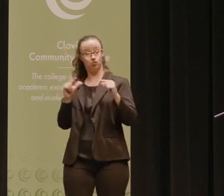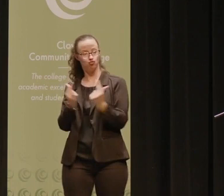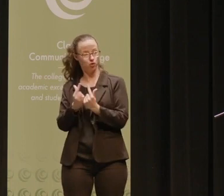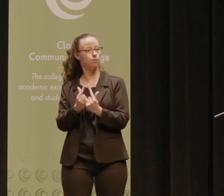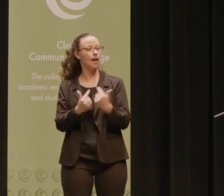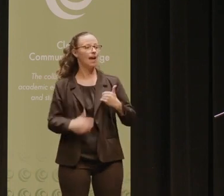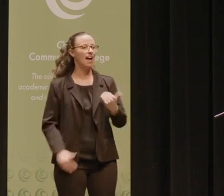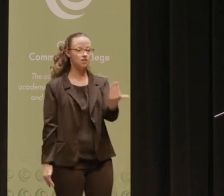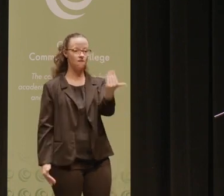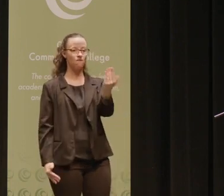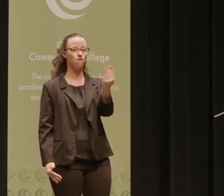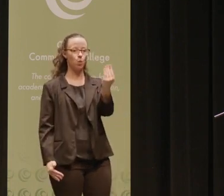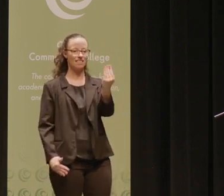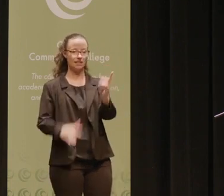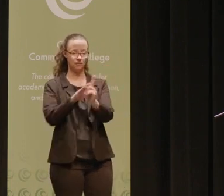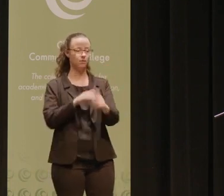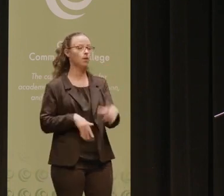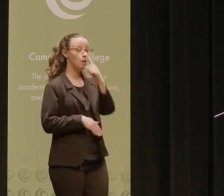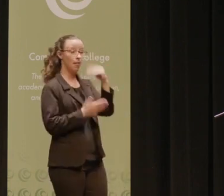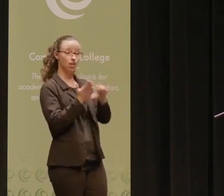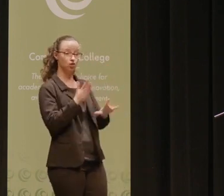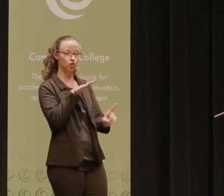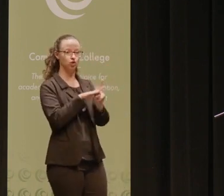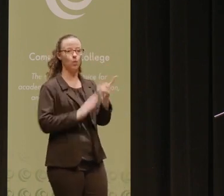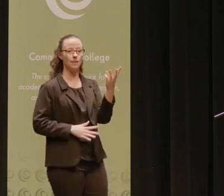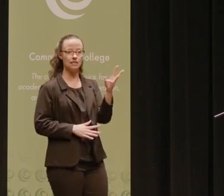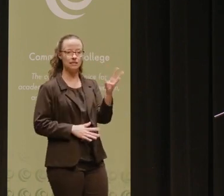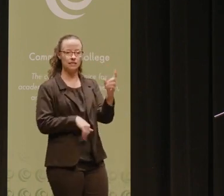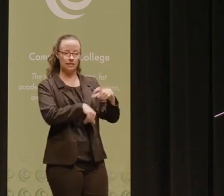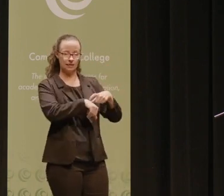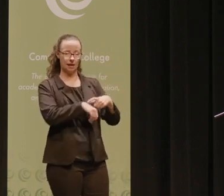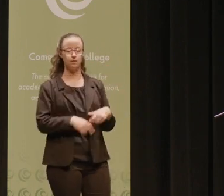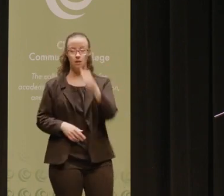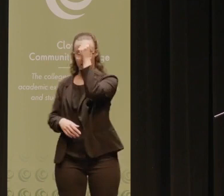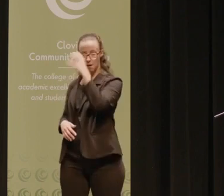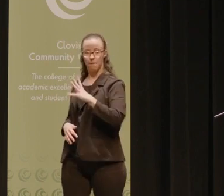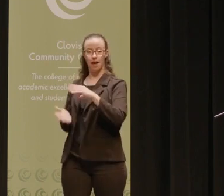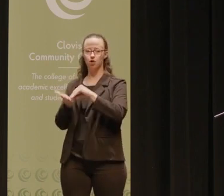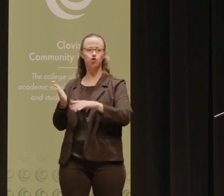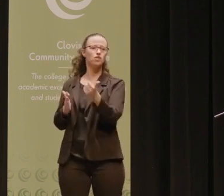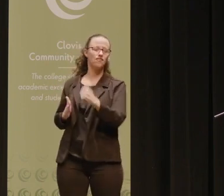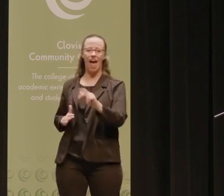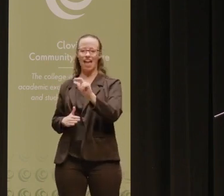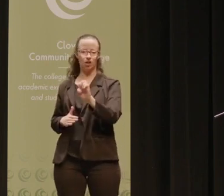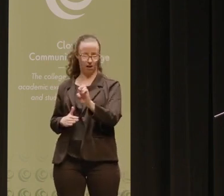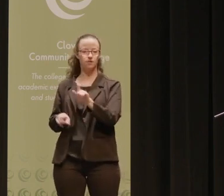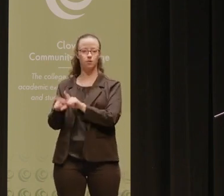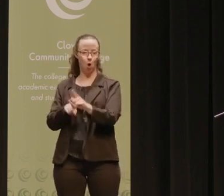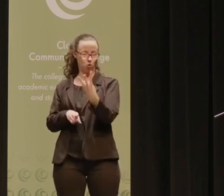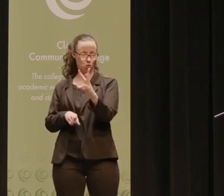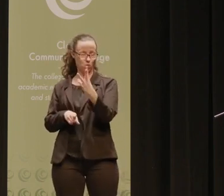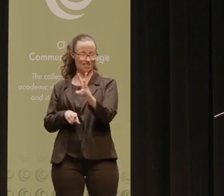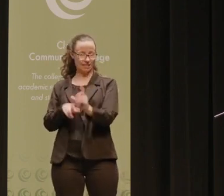shows up 14 times. Black students, up 16 times, male students of any race also show up 16